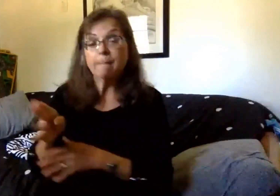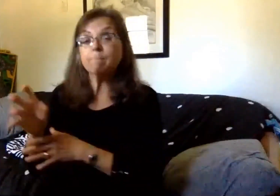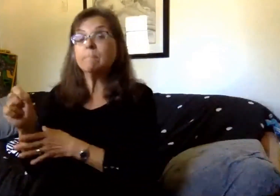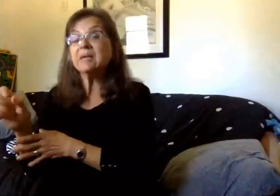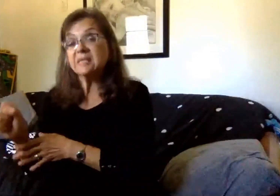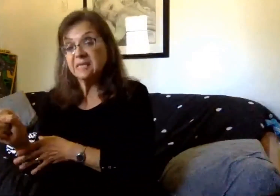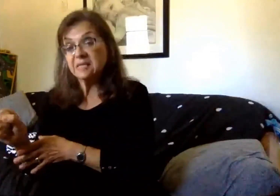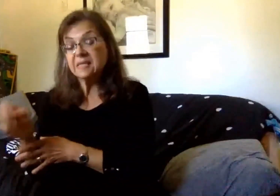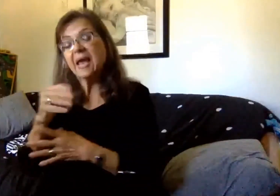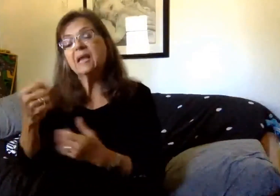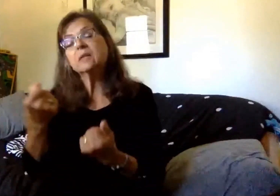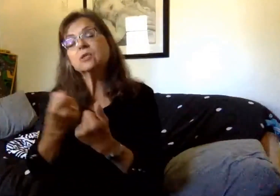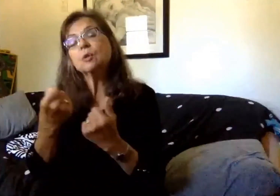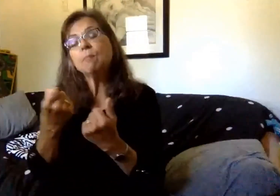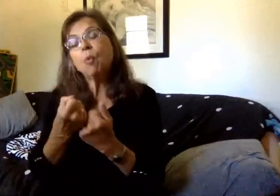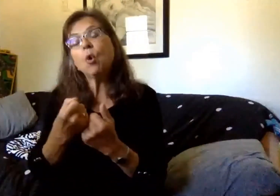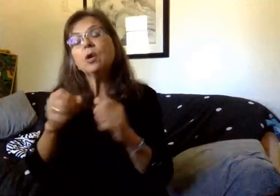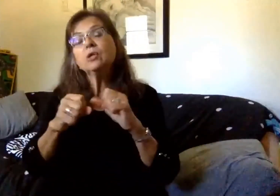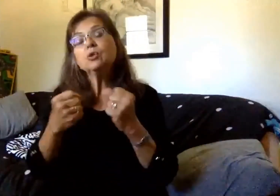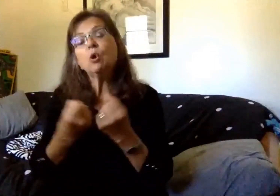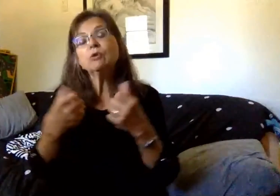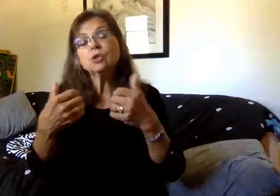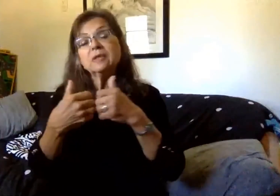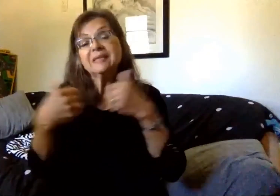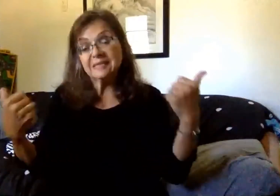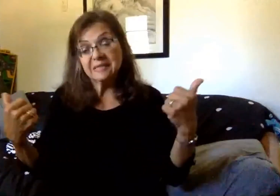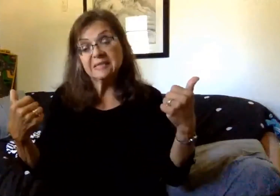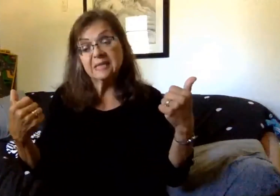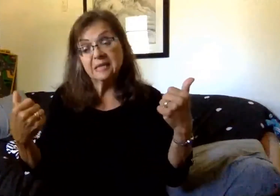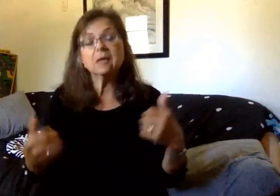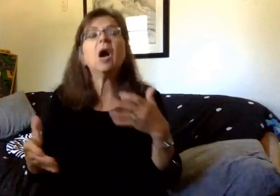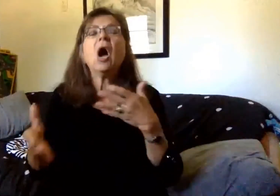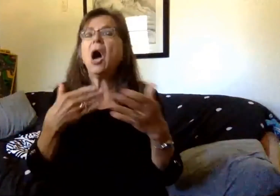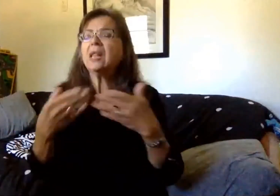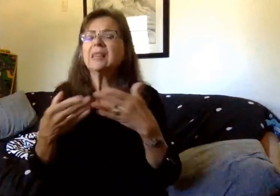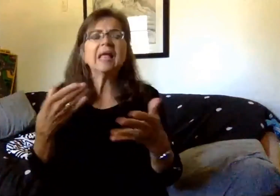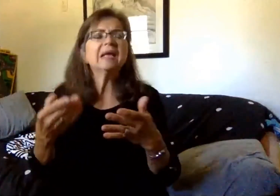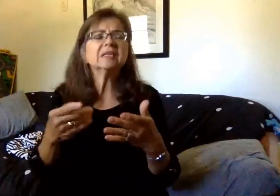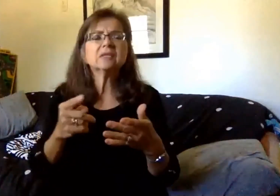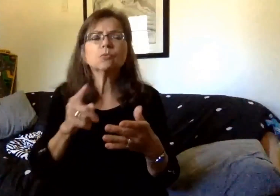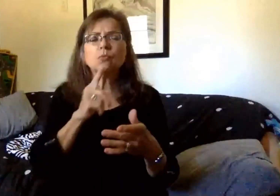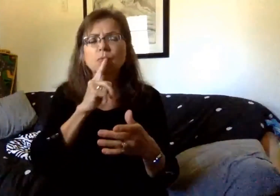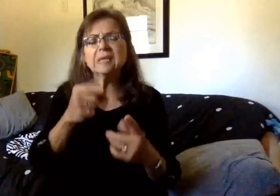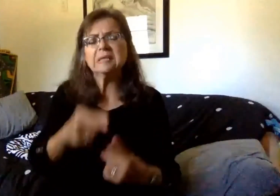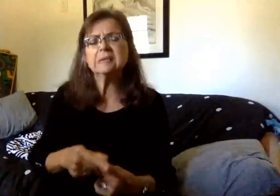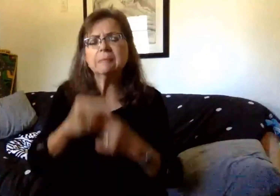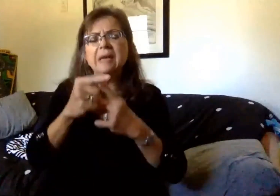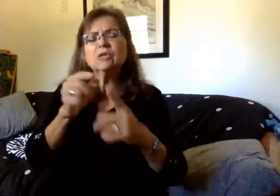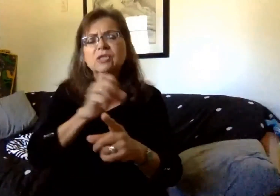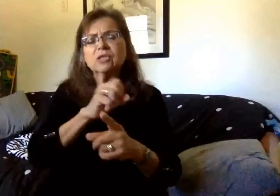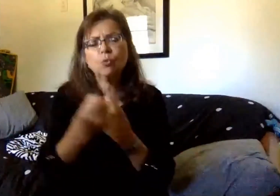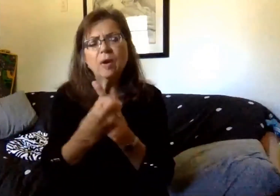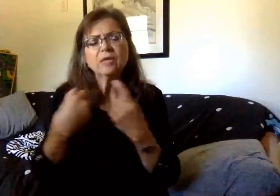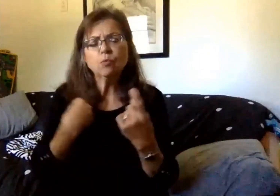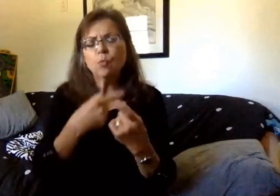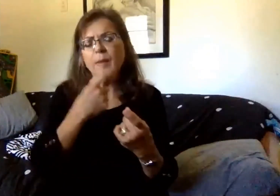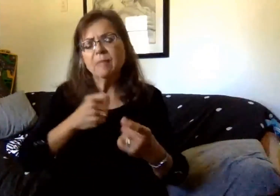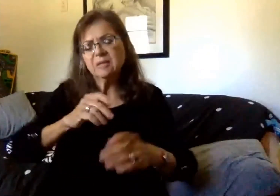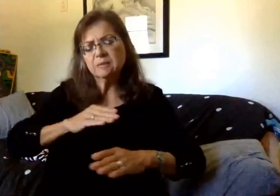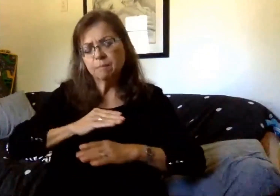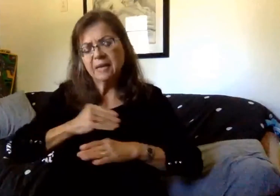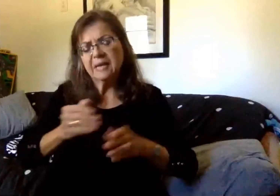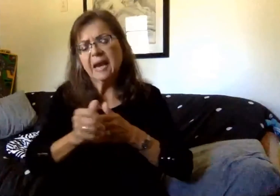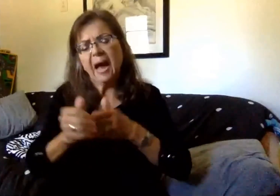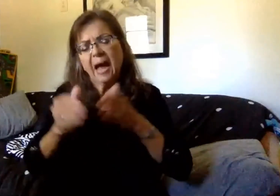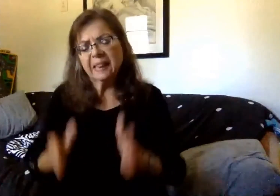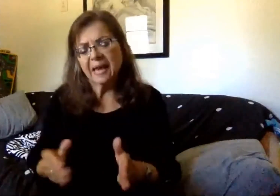support social distancing. With that in mind, unless a situation is truly extenuating and we can still meet those guidelines, we will not be able to